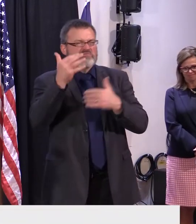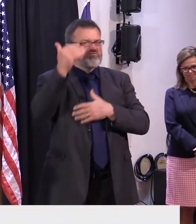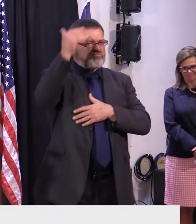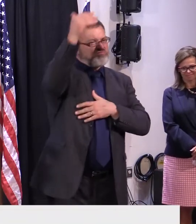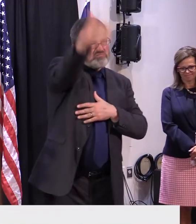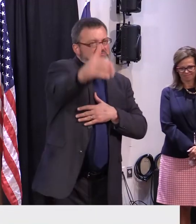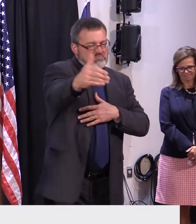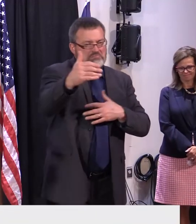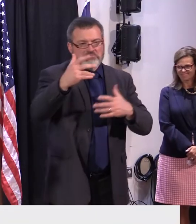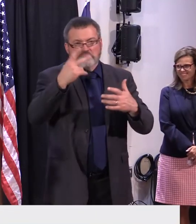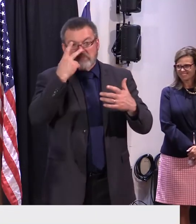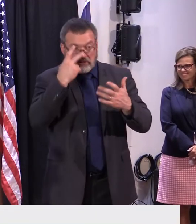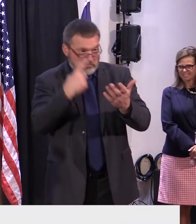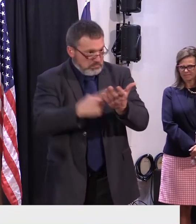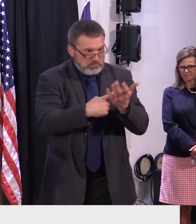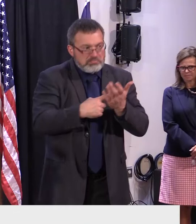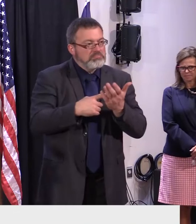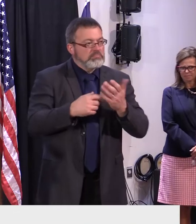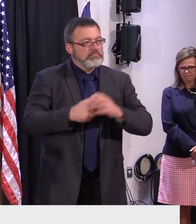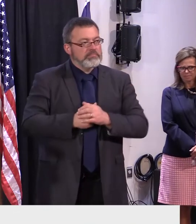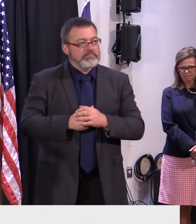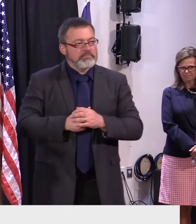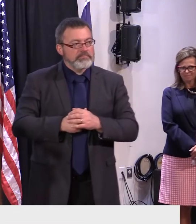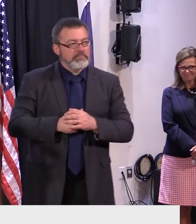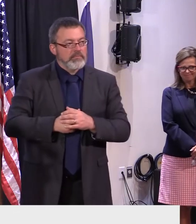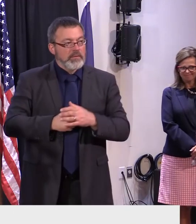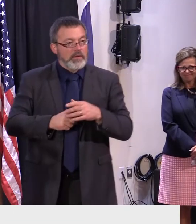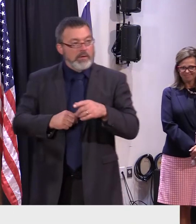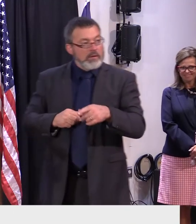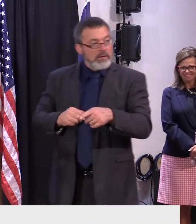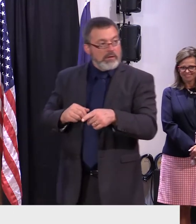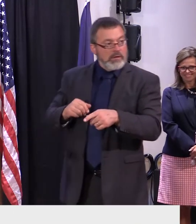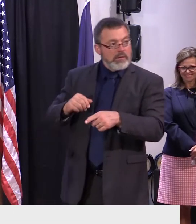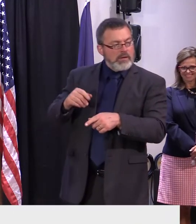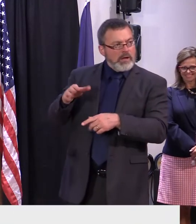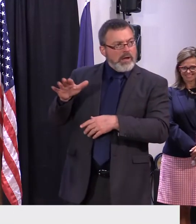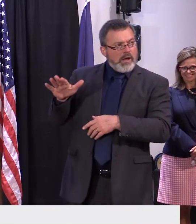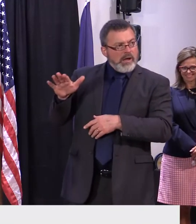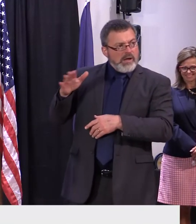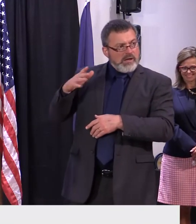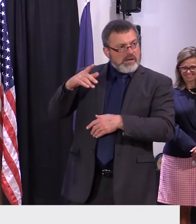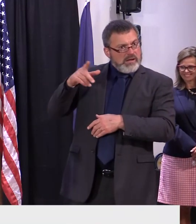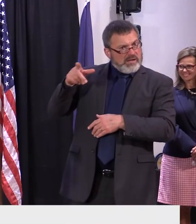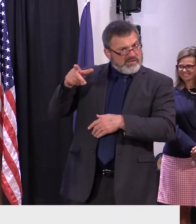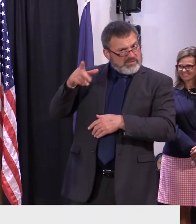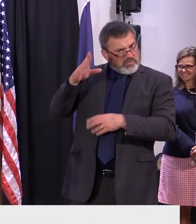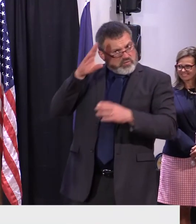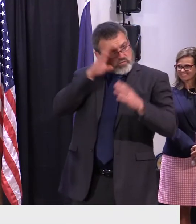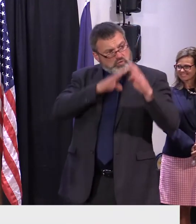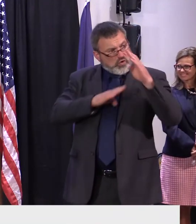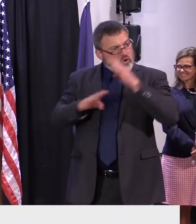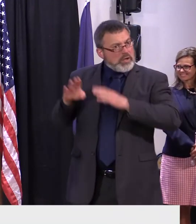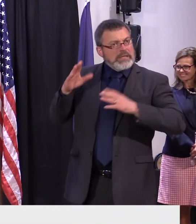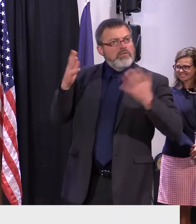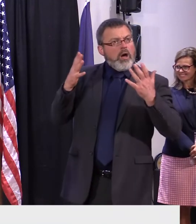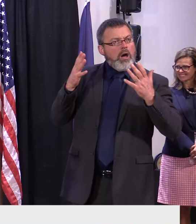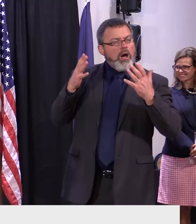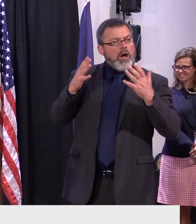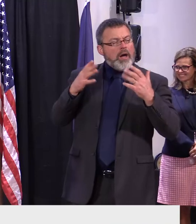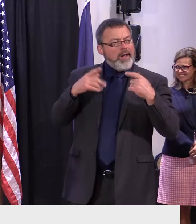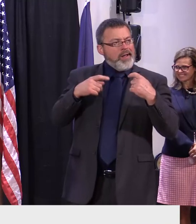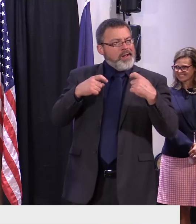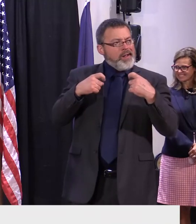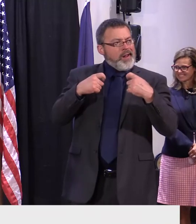uh governor are you concerned that if we completely electrify transportation homes uh and everything else if it's all